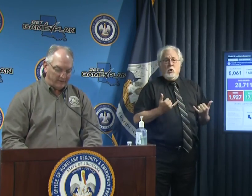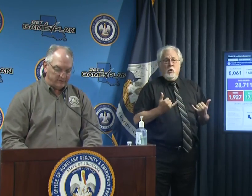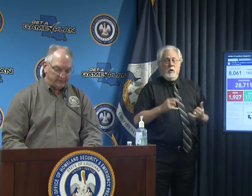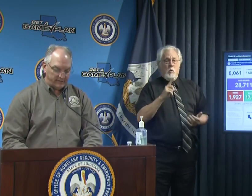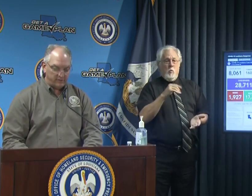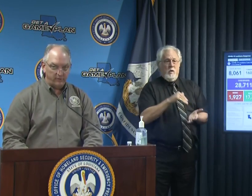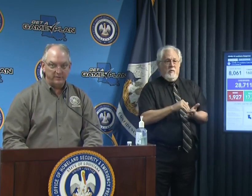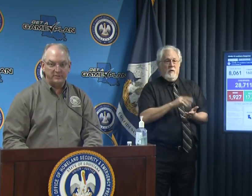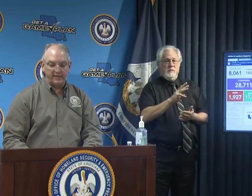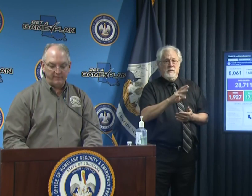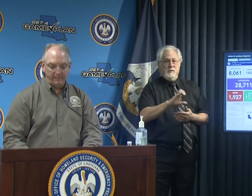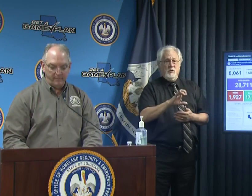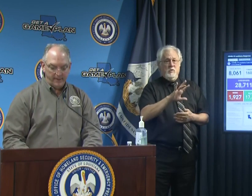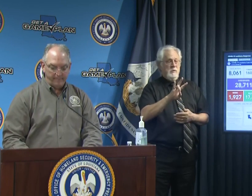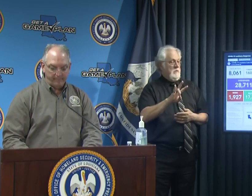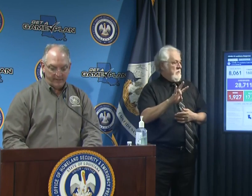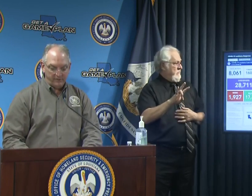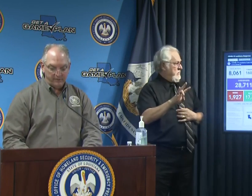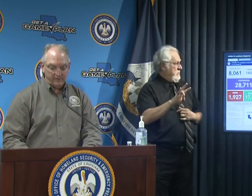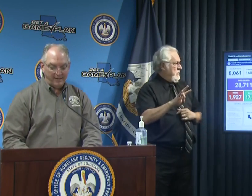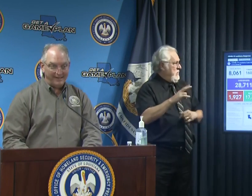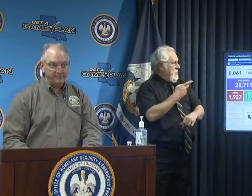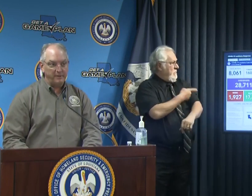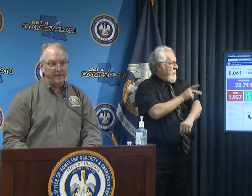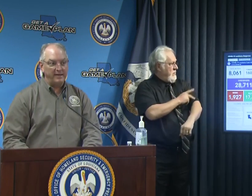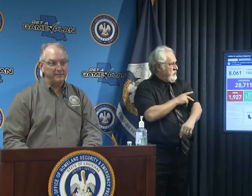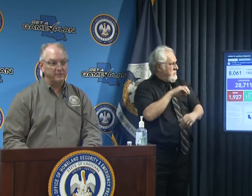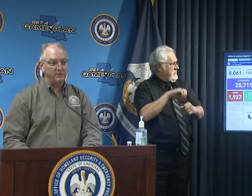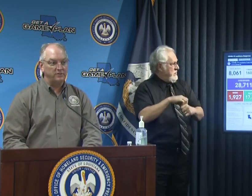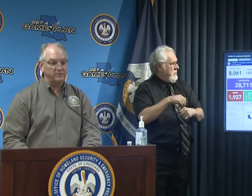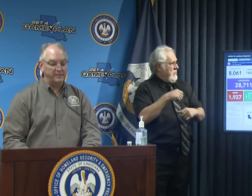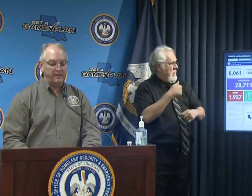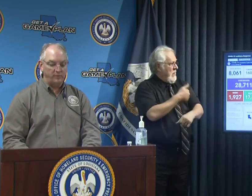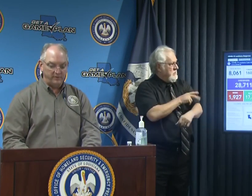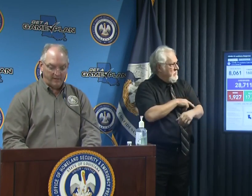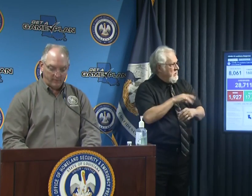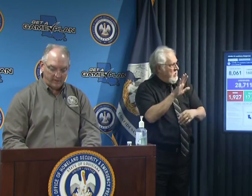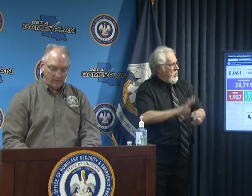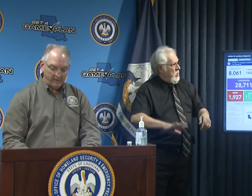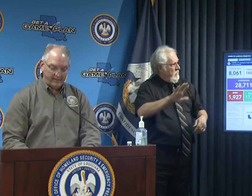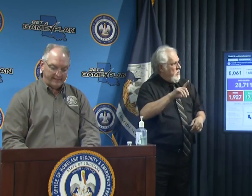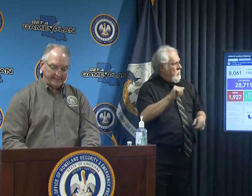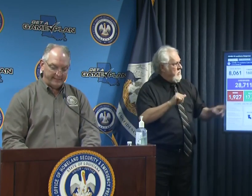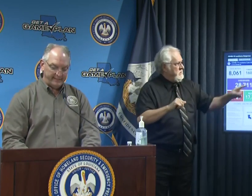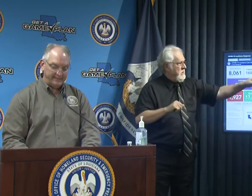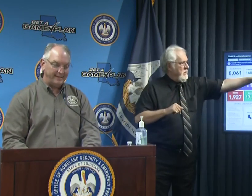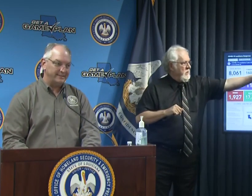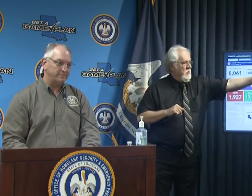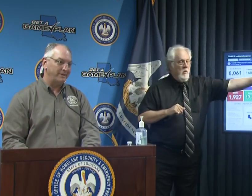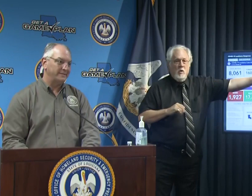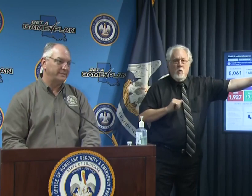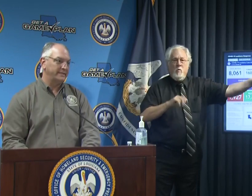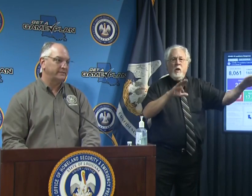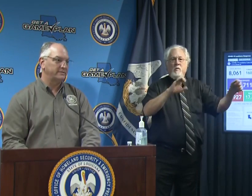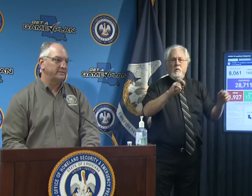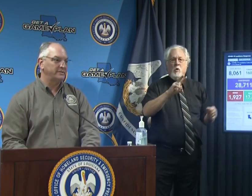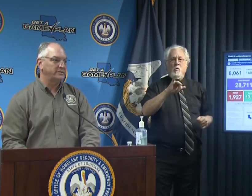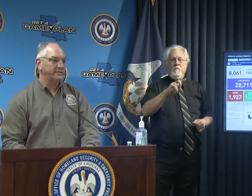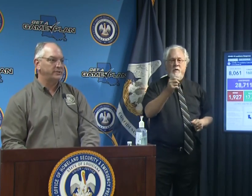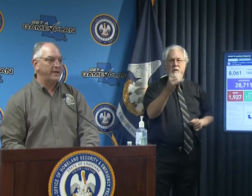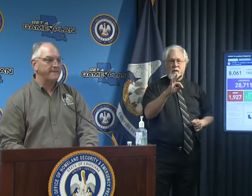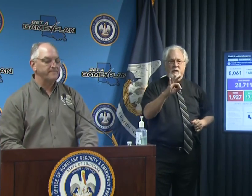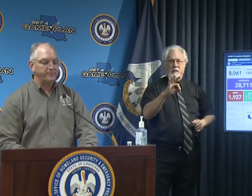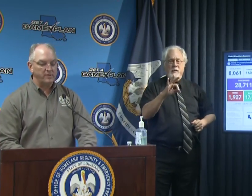there are 1,607 patients hospitalized across the state of Louisiana with COVID-19 that is plus six